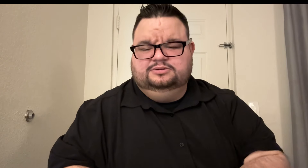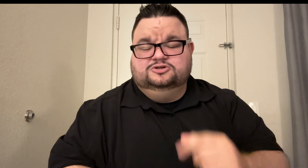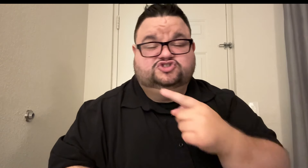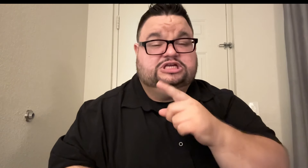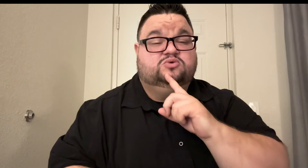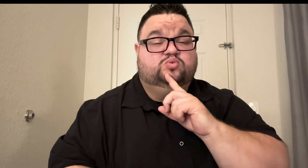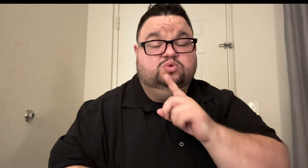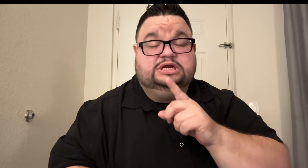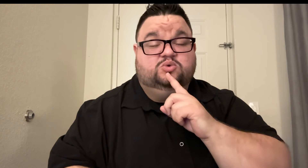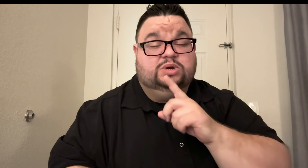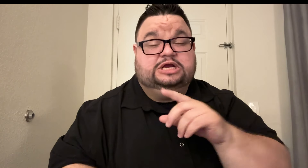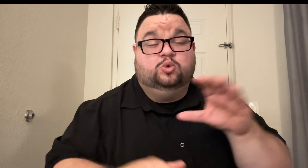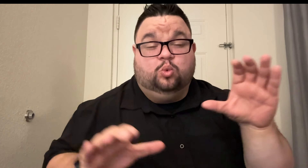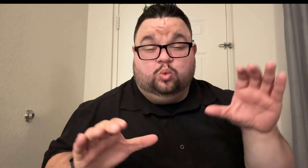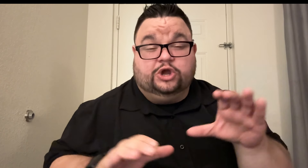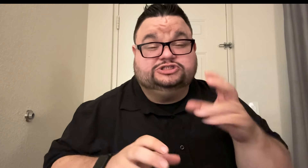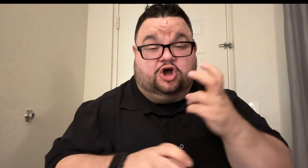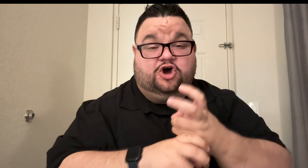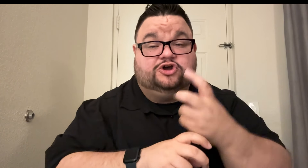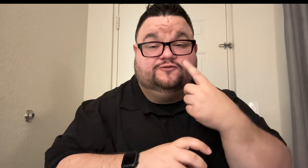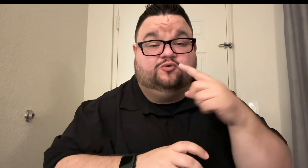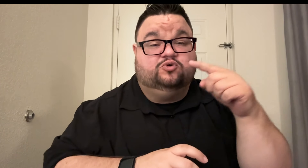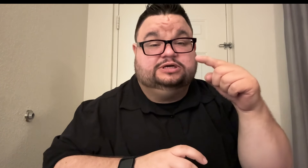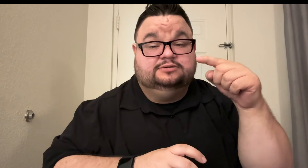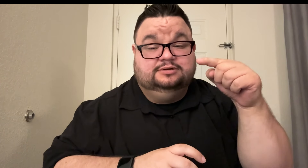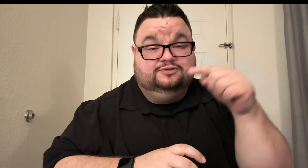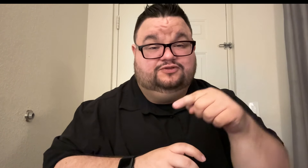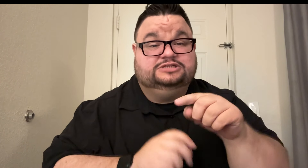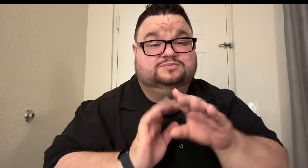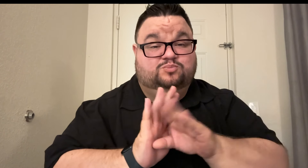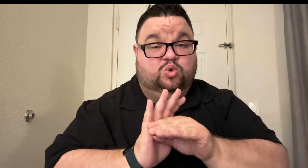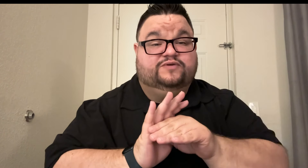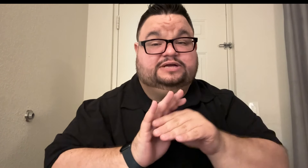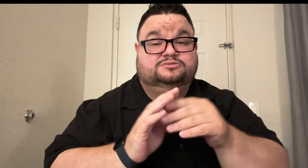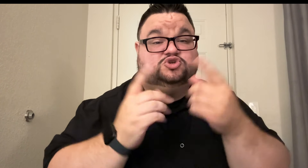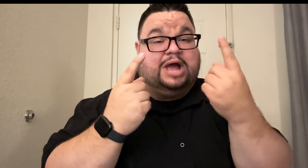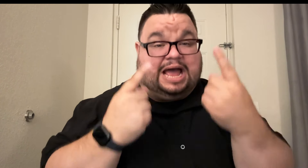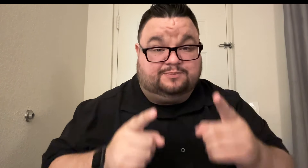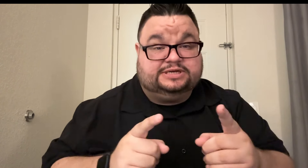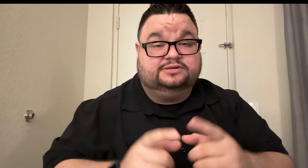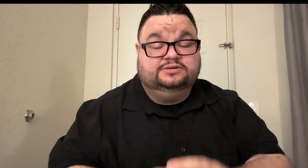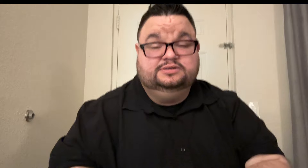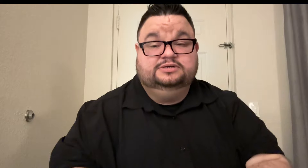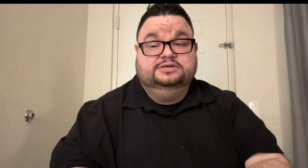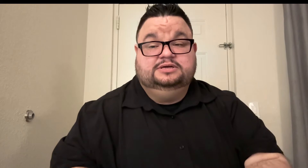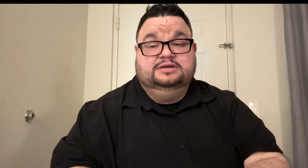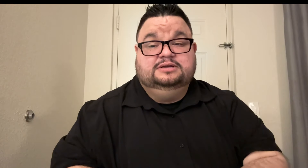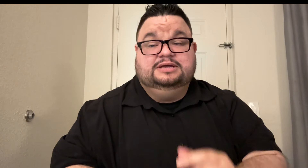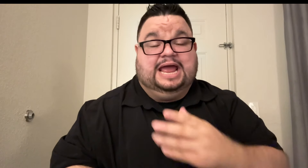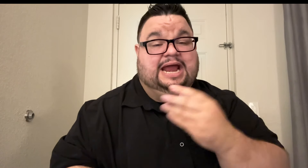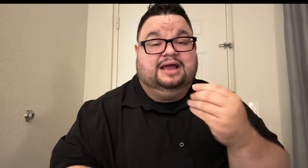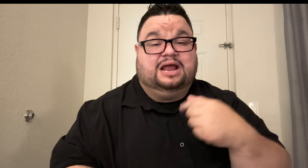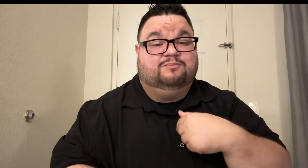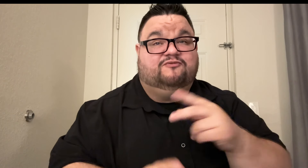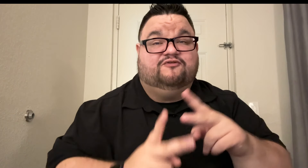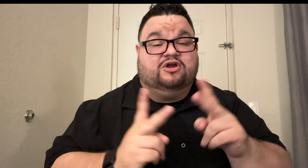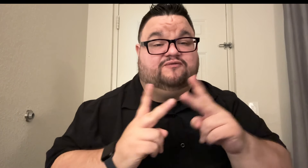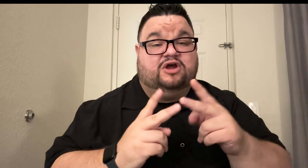She really, really works hard for this movie to happen. And I'm very, very